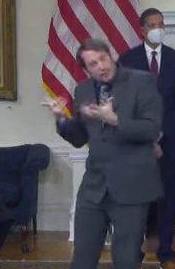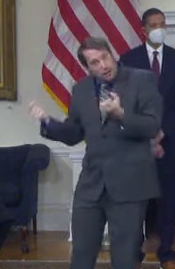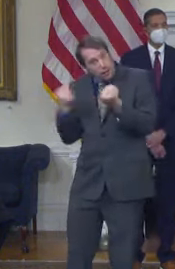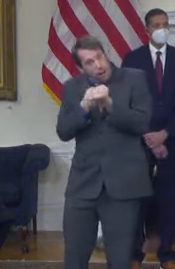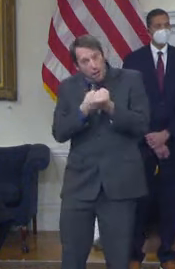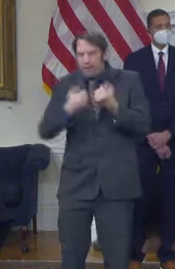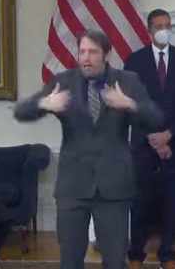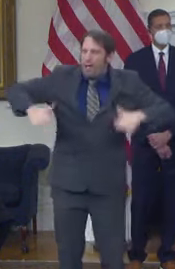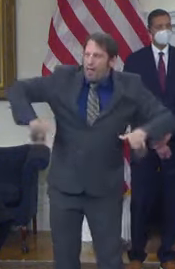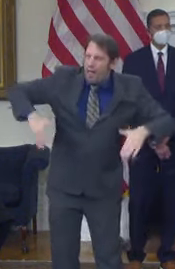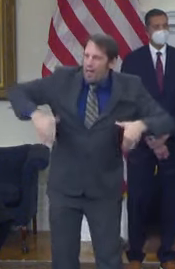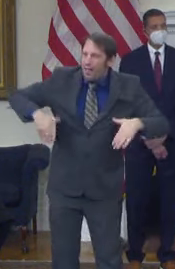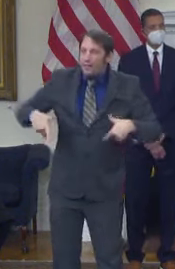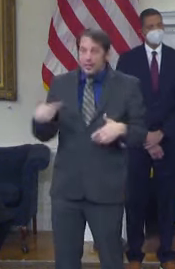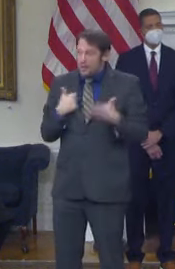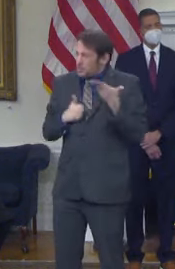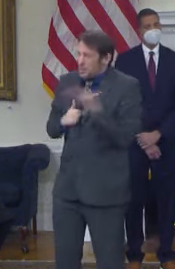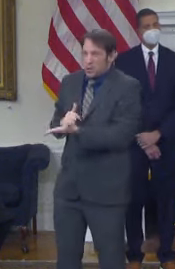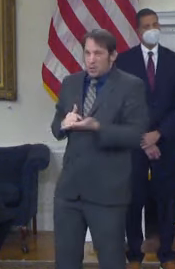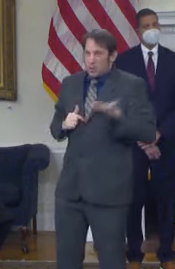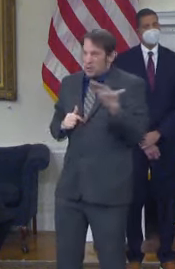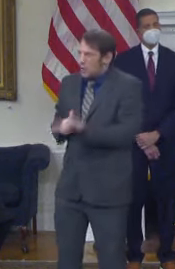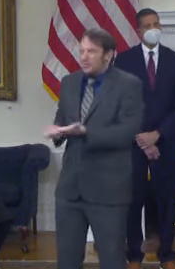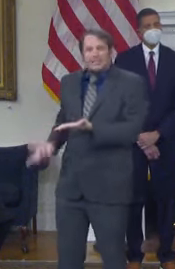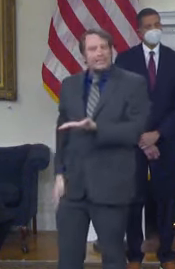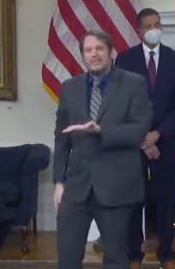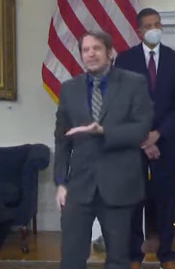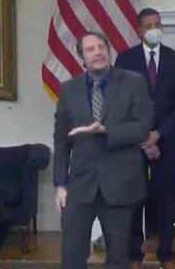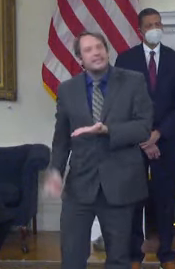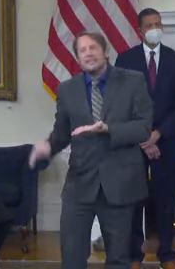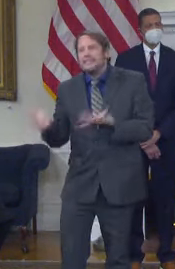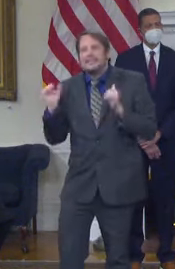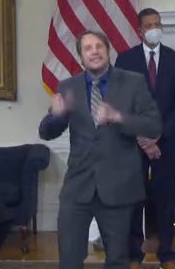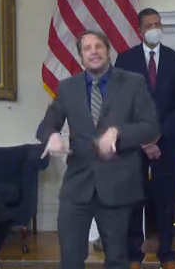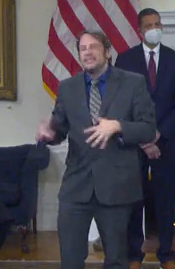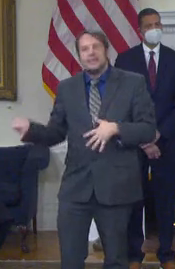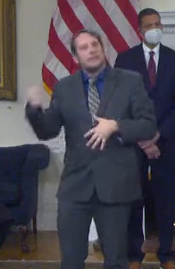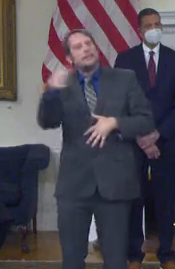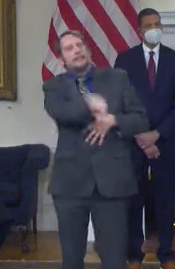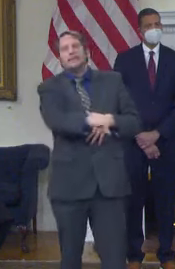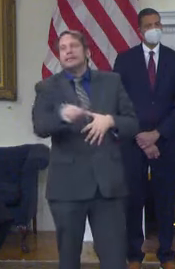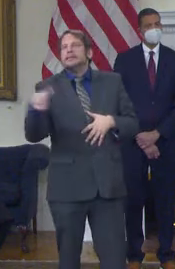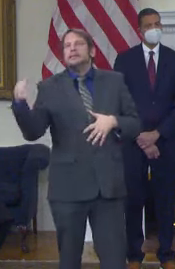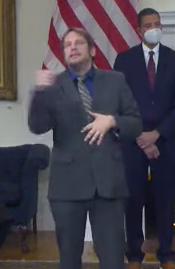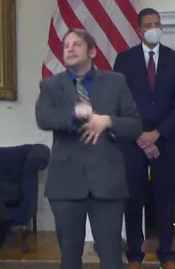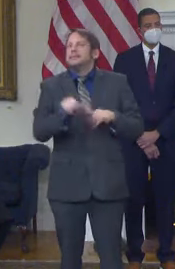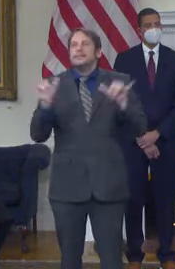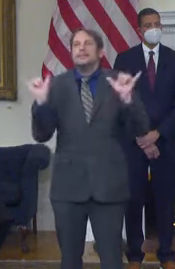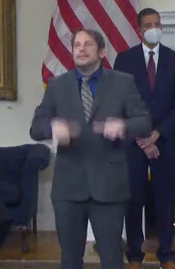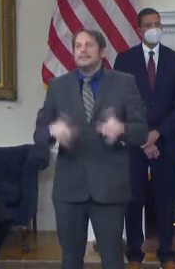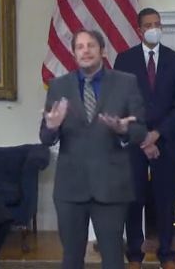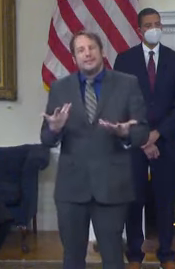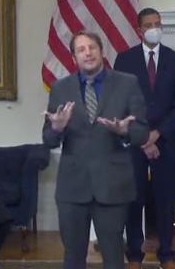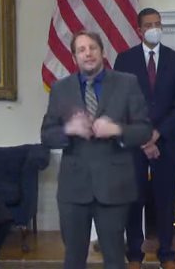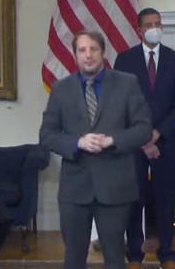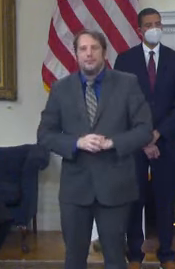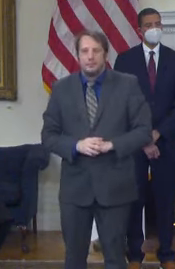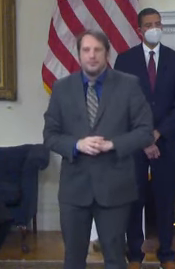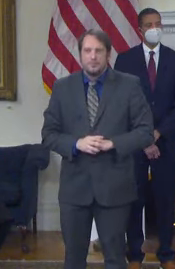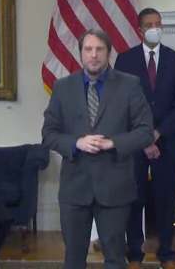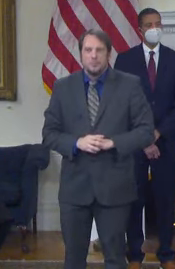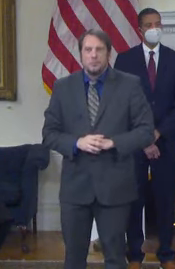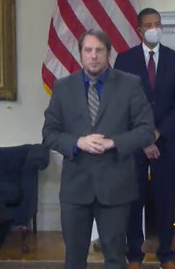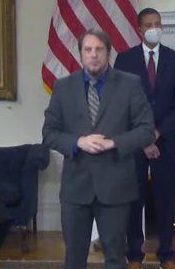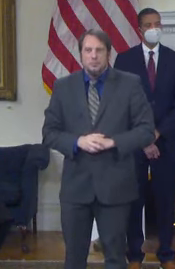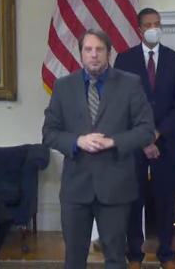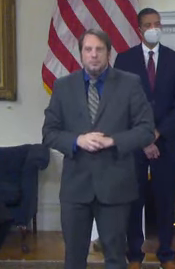it, they almost immediately reject it out of hand, and they always have a similar response.